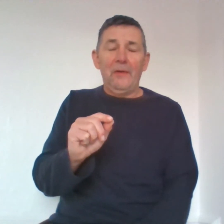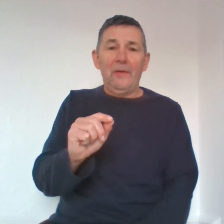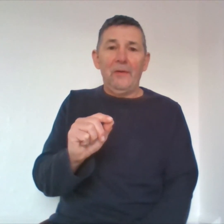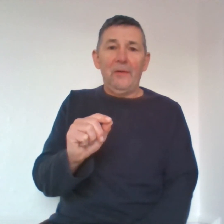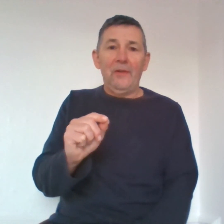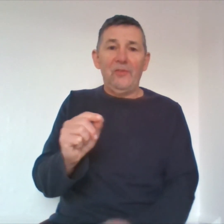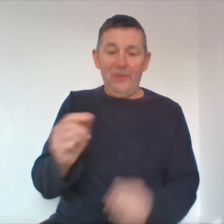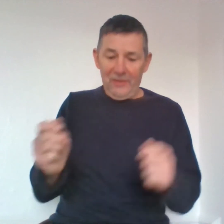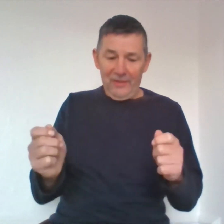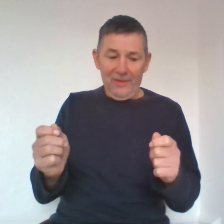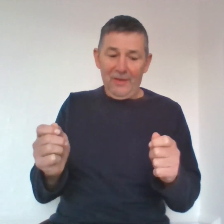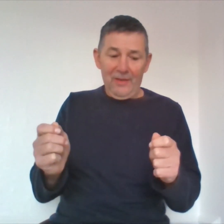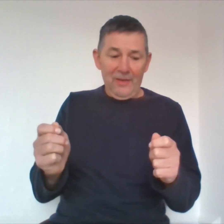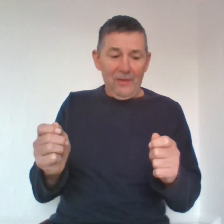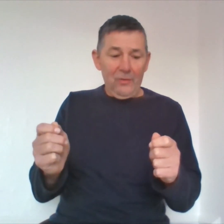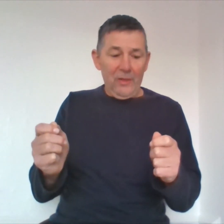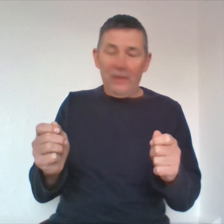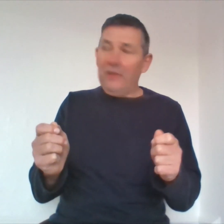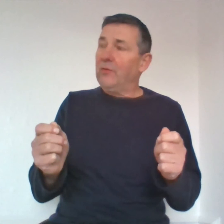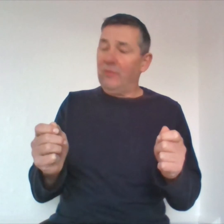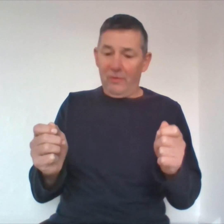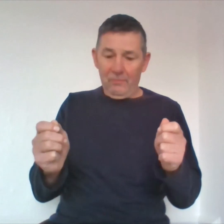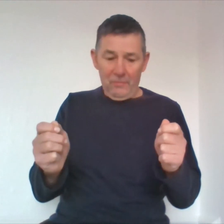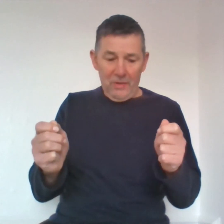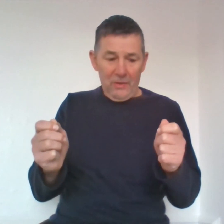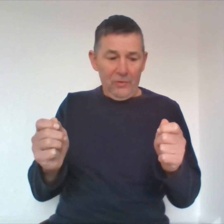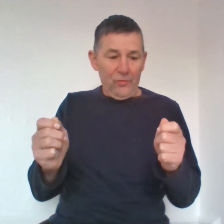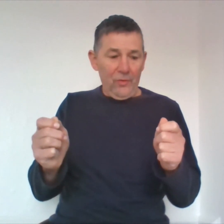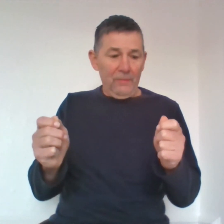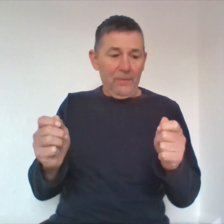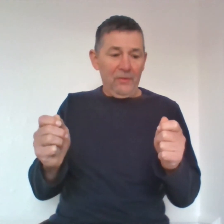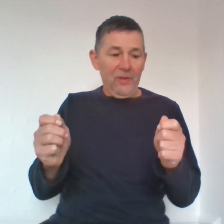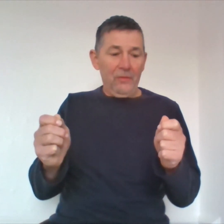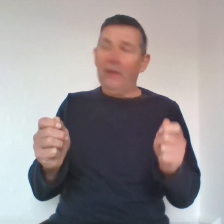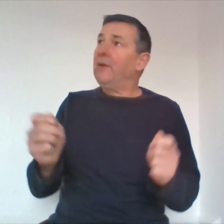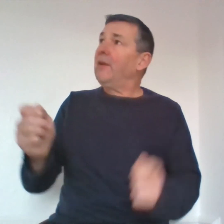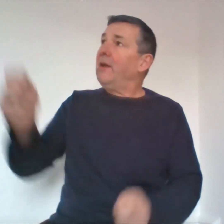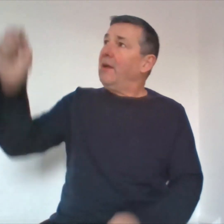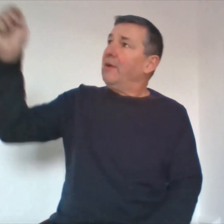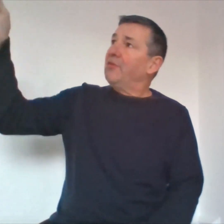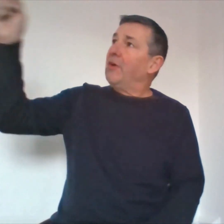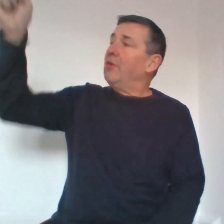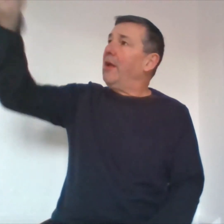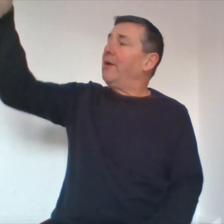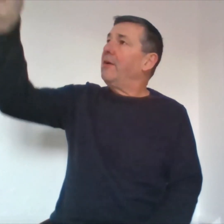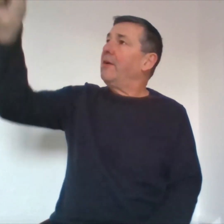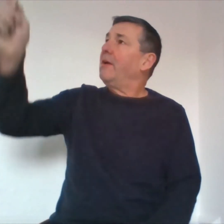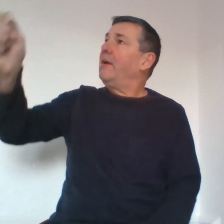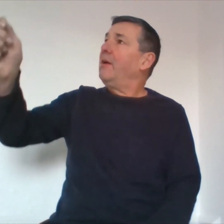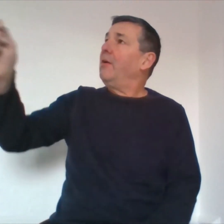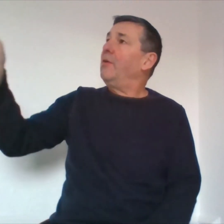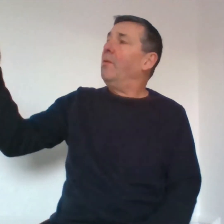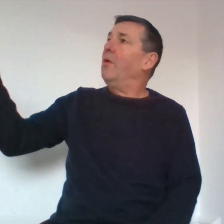and she quickly took some drawing pens out and stuck the letter on the wall